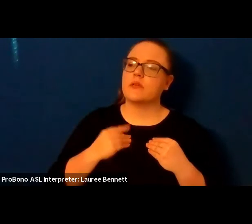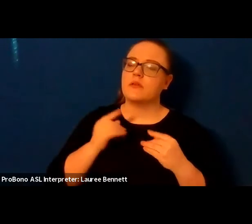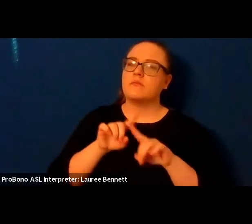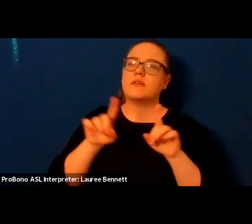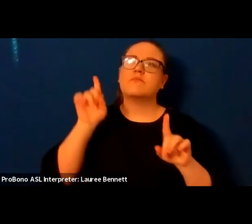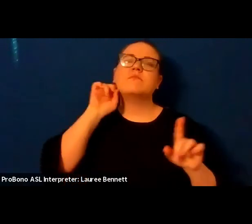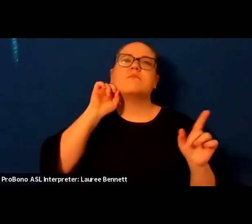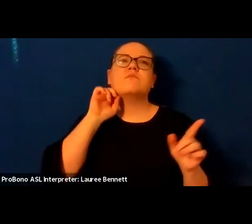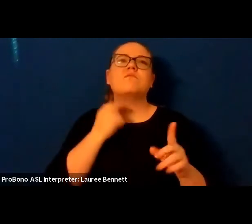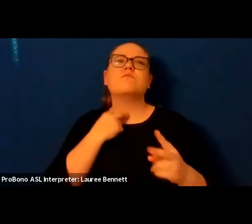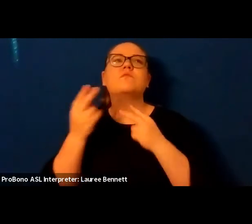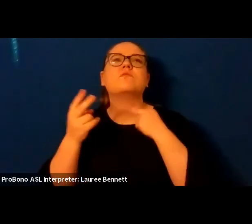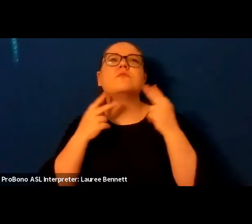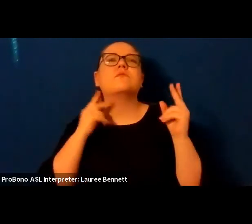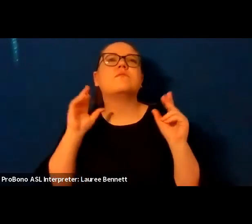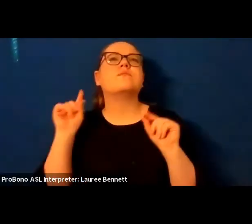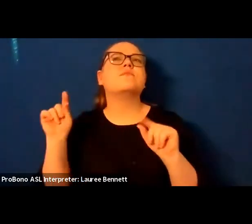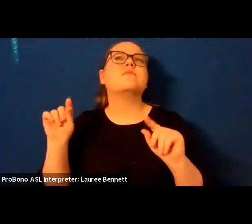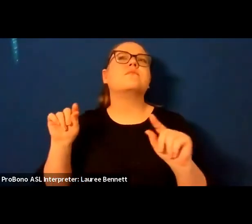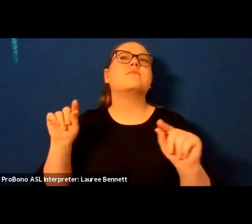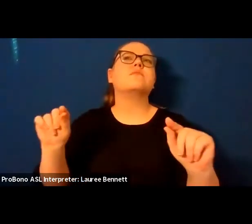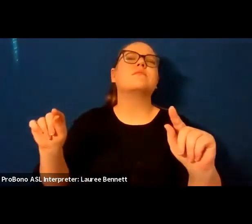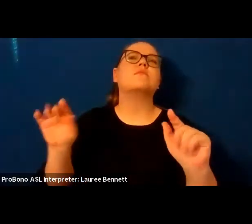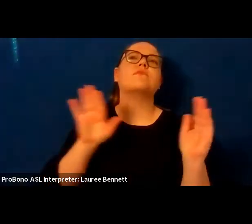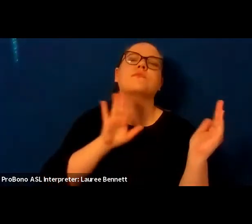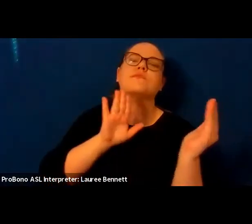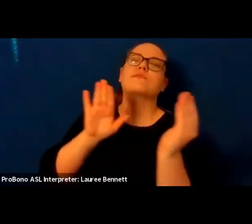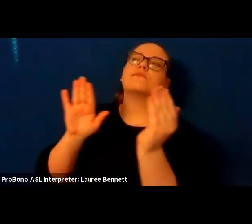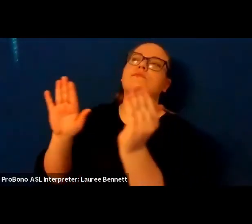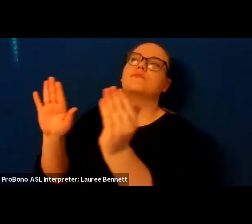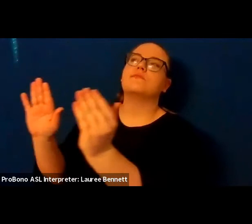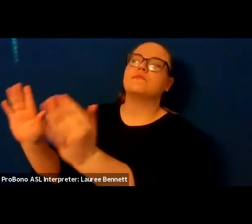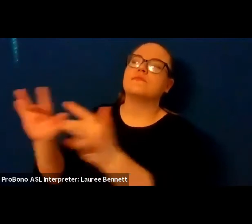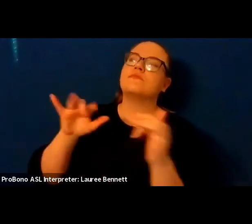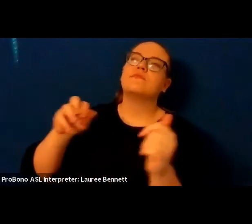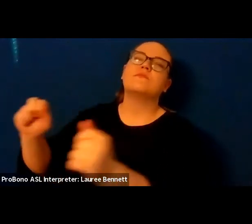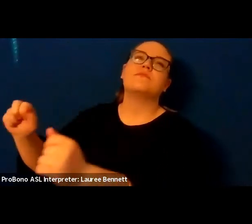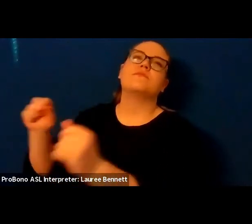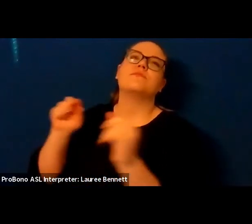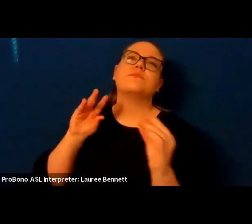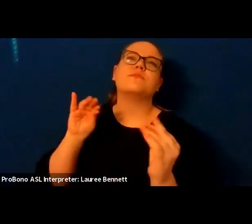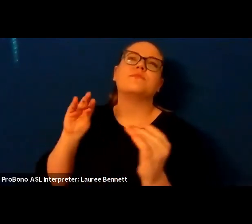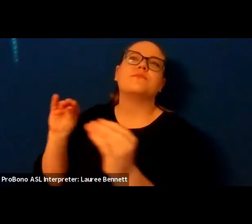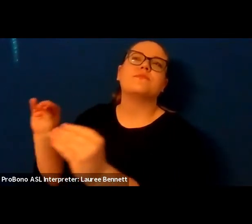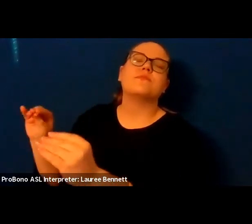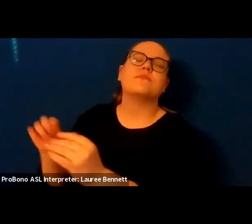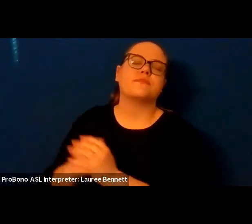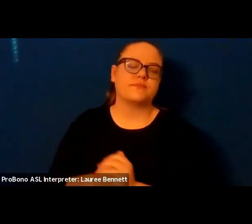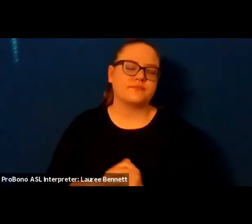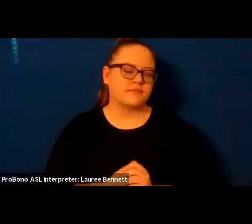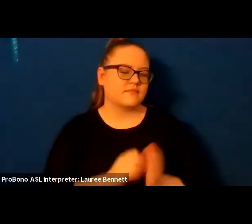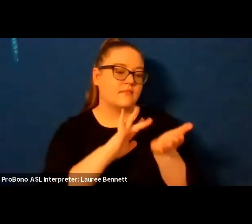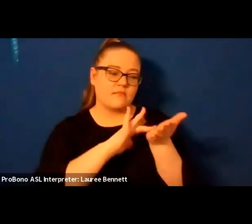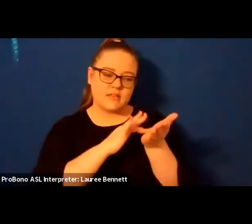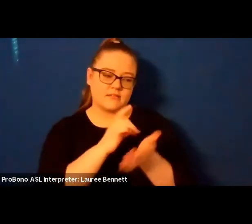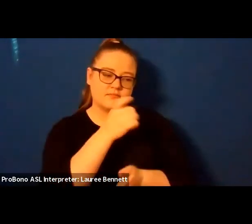bodies you'd birthed down hallways long and bare say she said take this and you took it